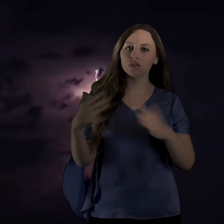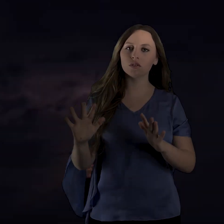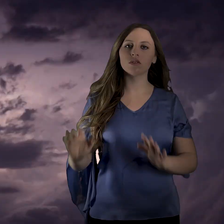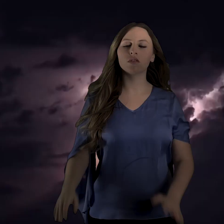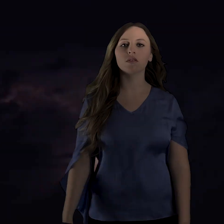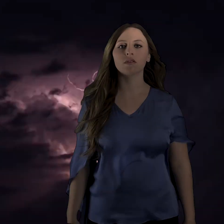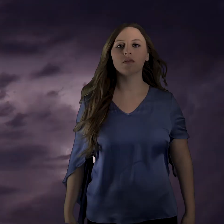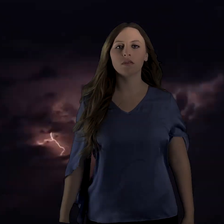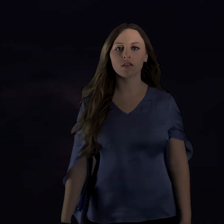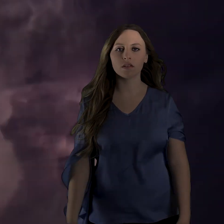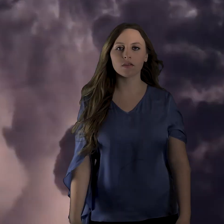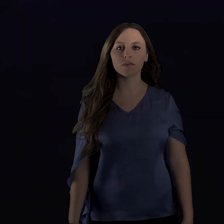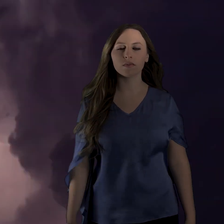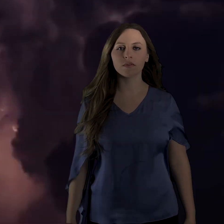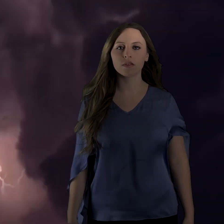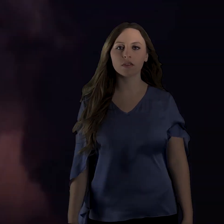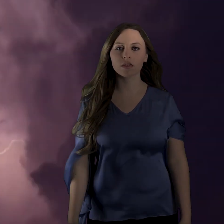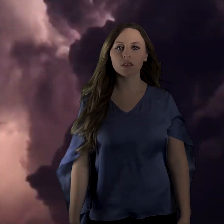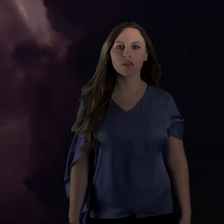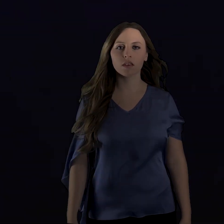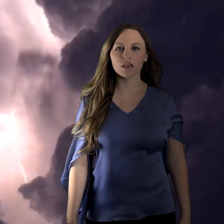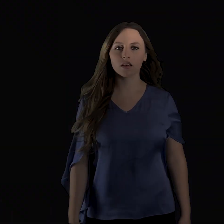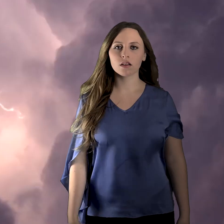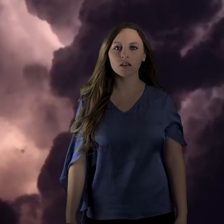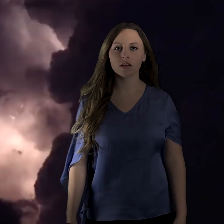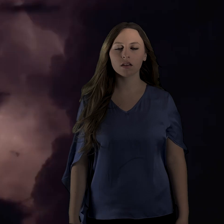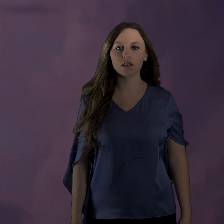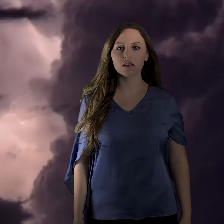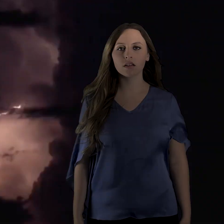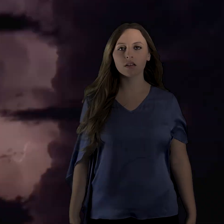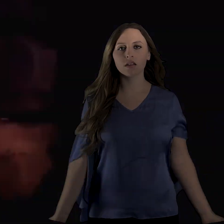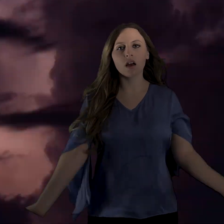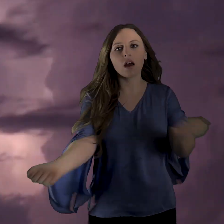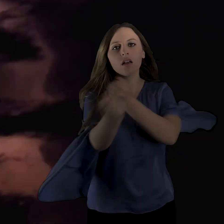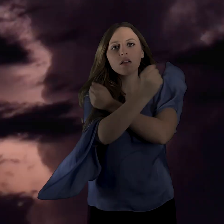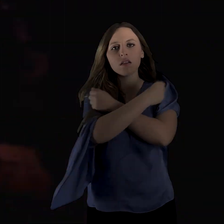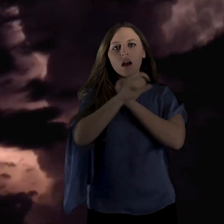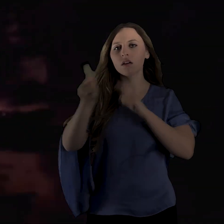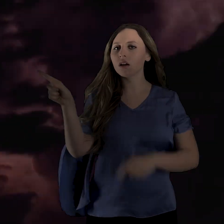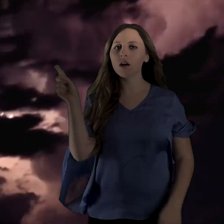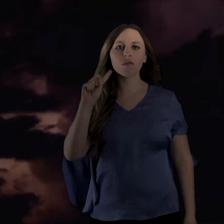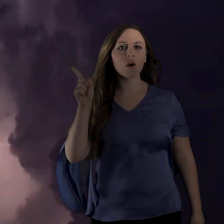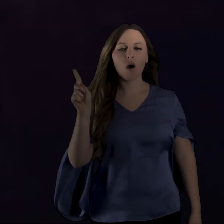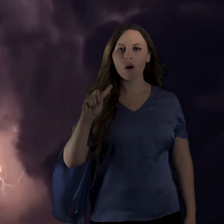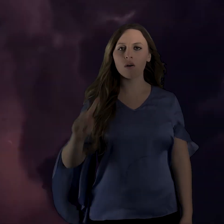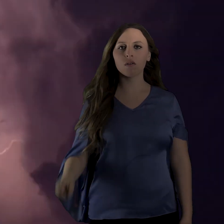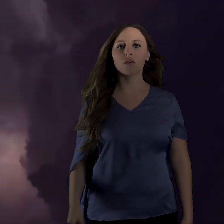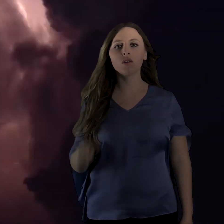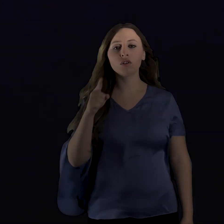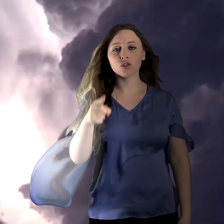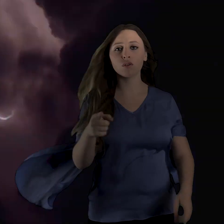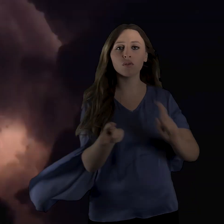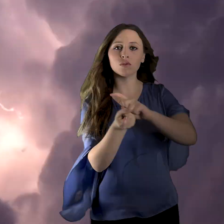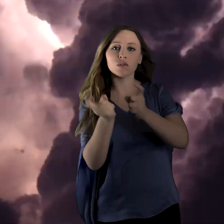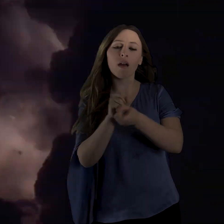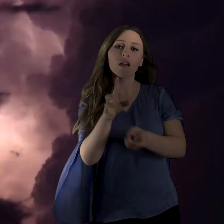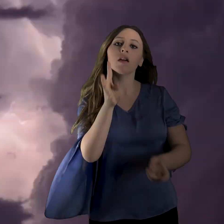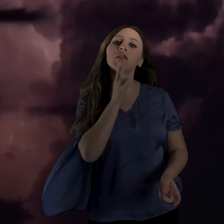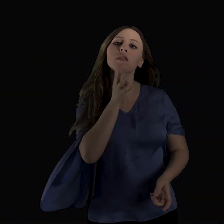Hang out with your hands in the air I'm a perfect star Word to love Put the running